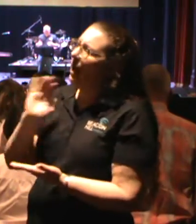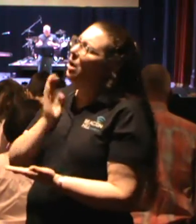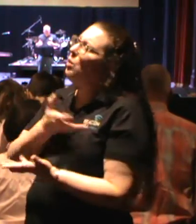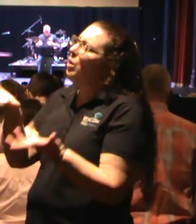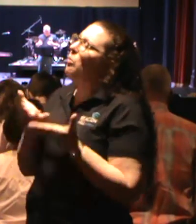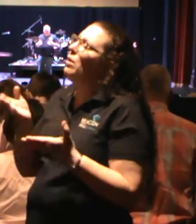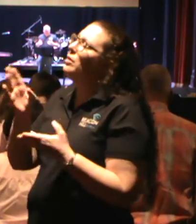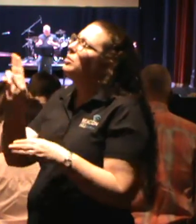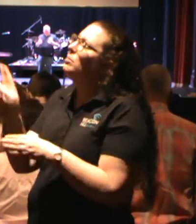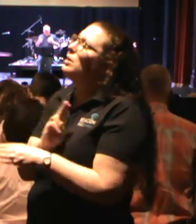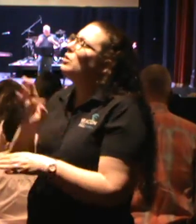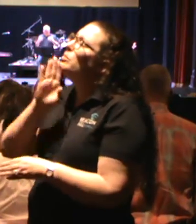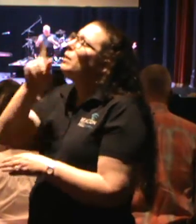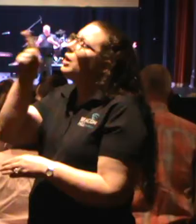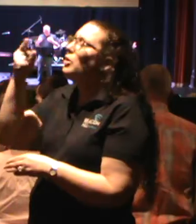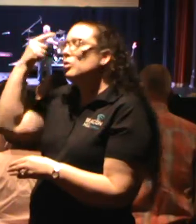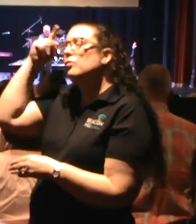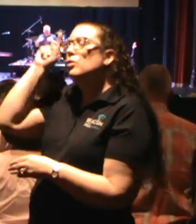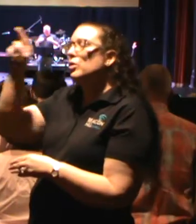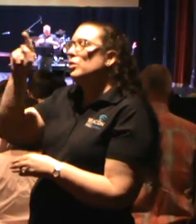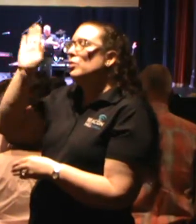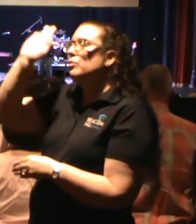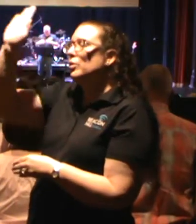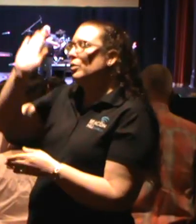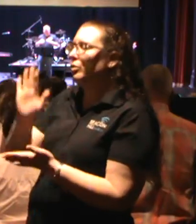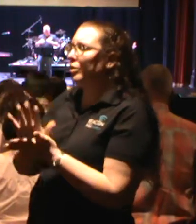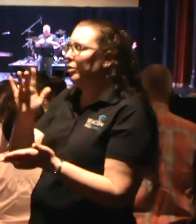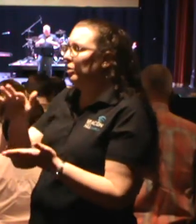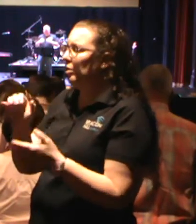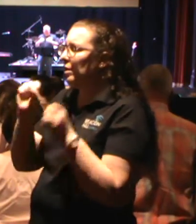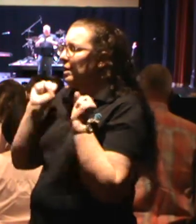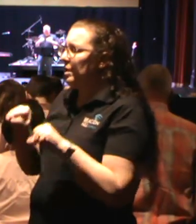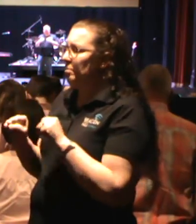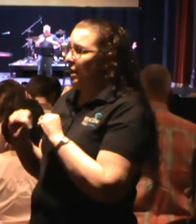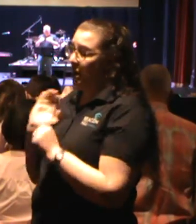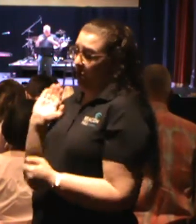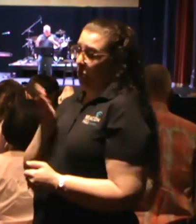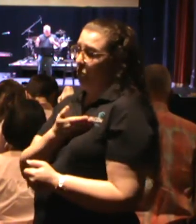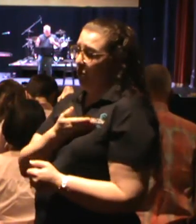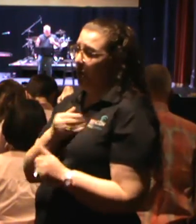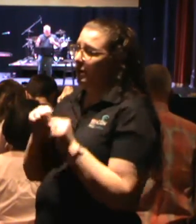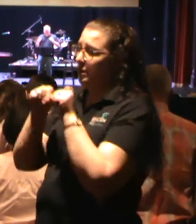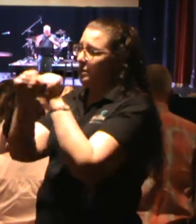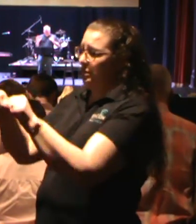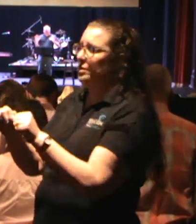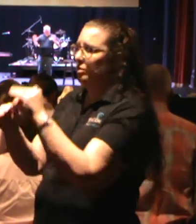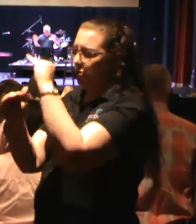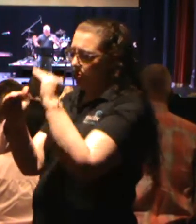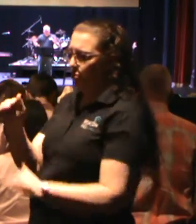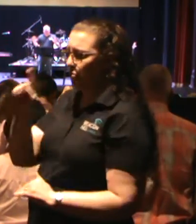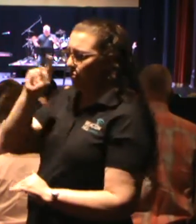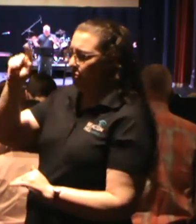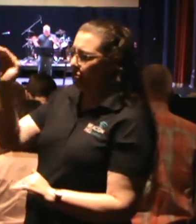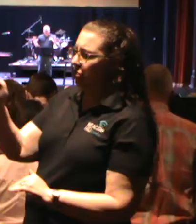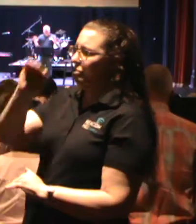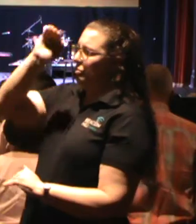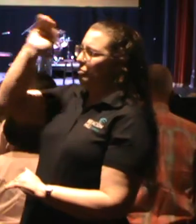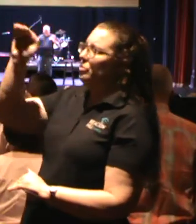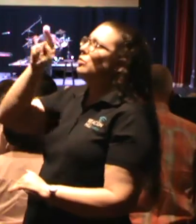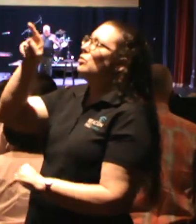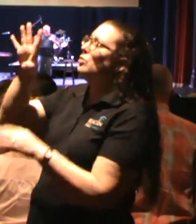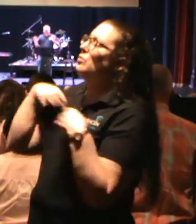for your glory. So, Lord, may we continue to decrease and you increase and you get all the glory.